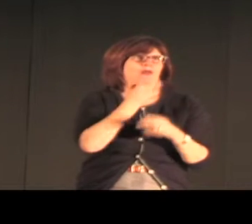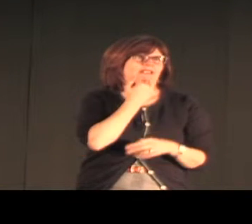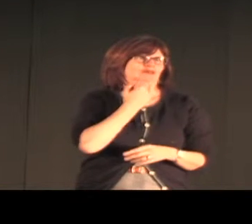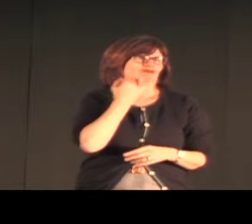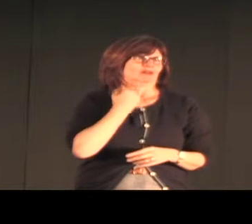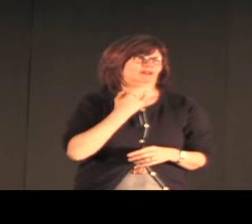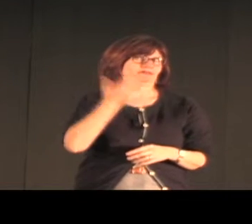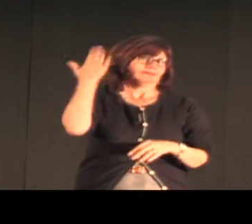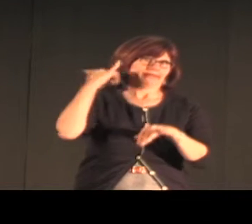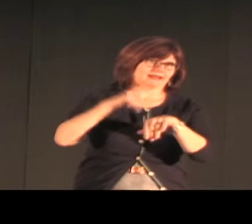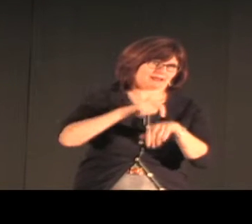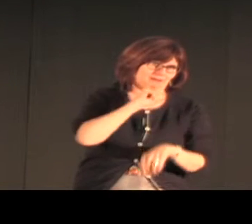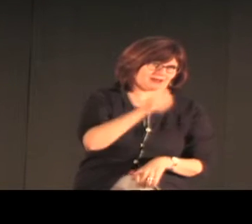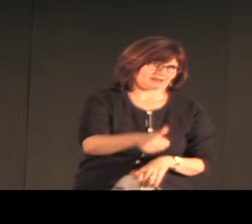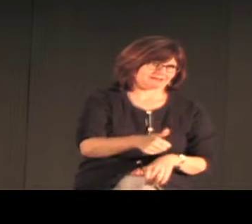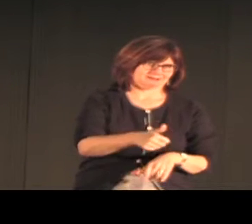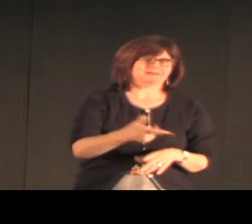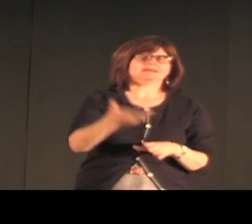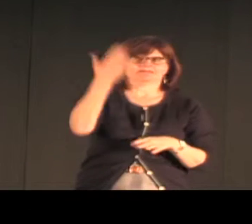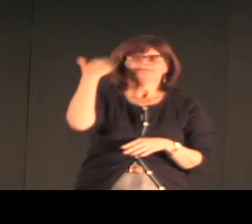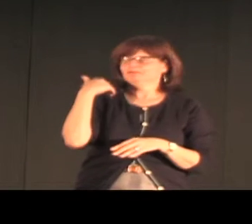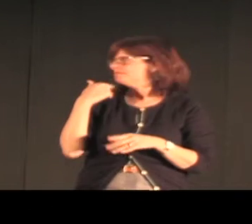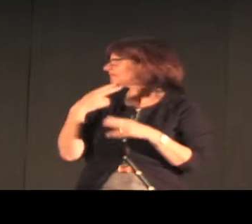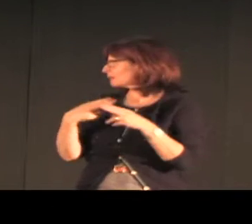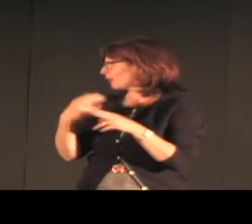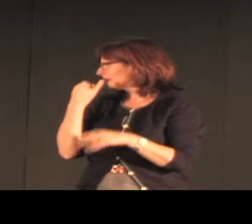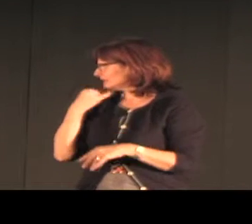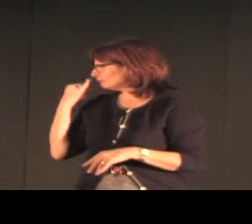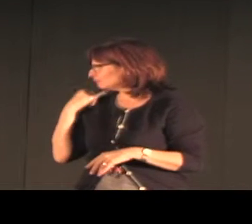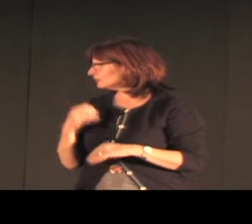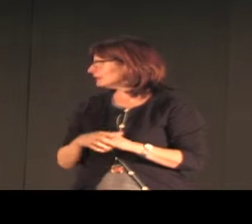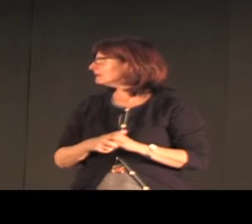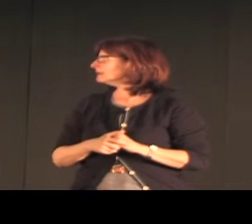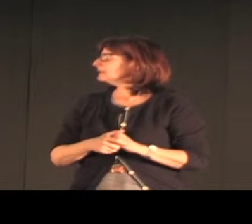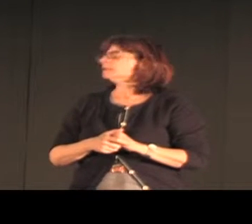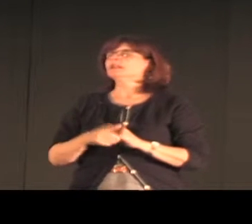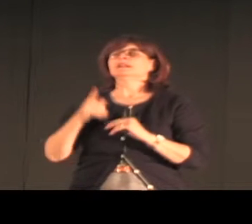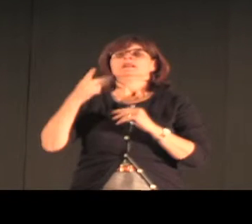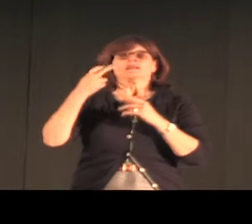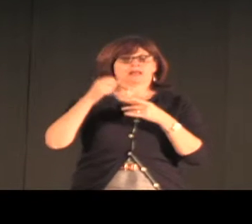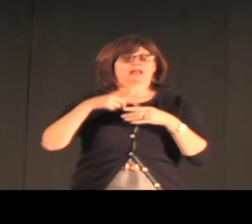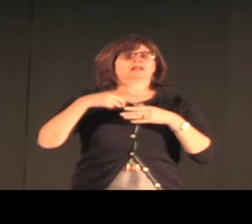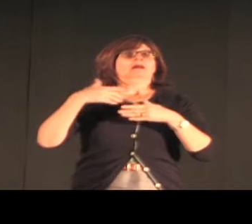come, it wasn't certainly called Israel at that time, but he came from Egypt with his wife.